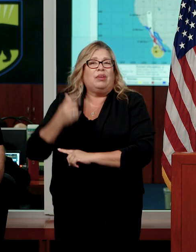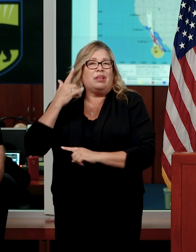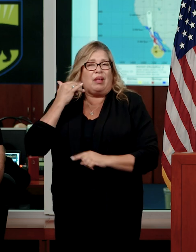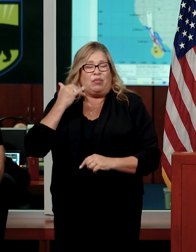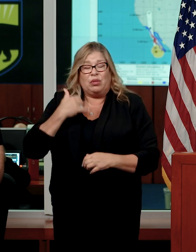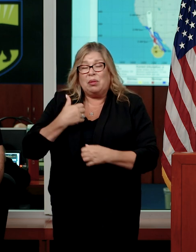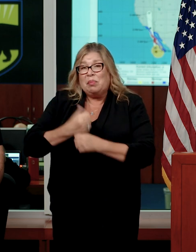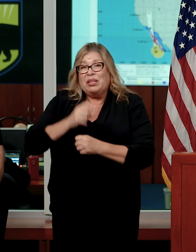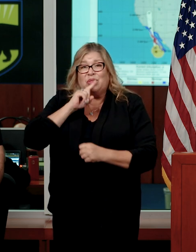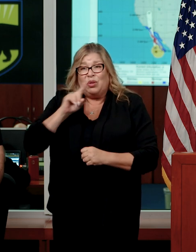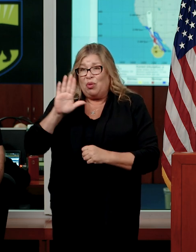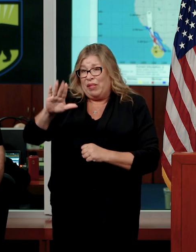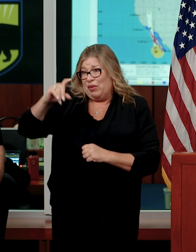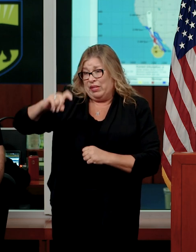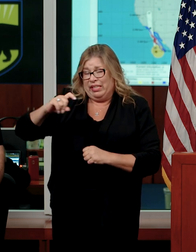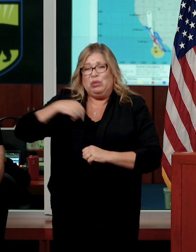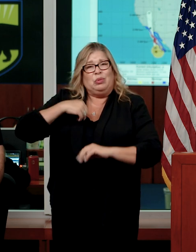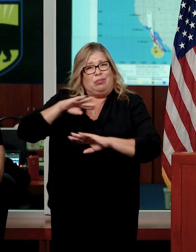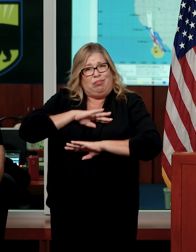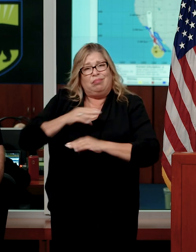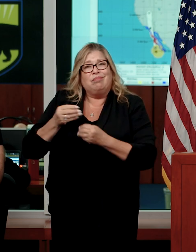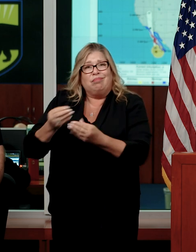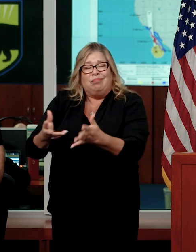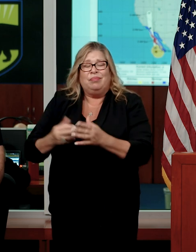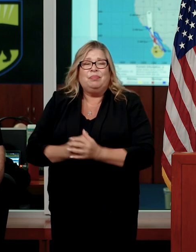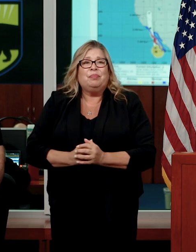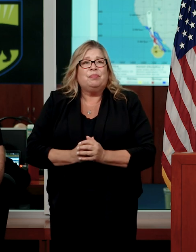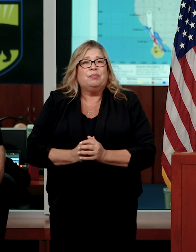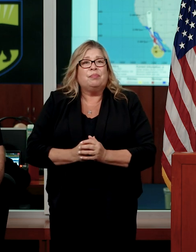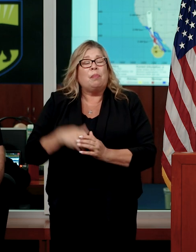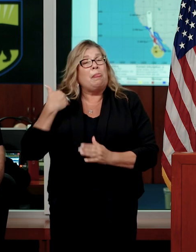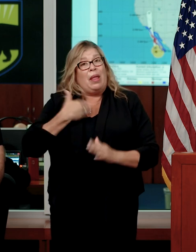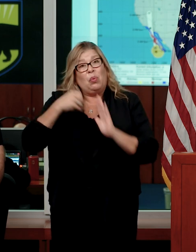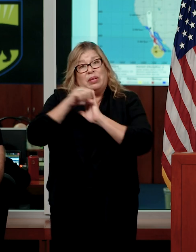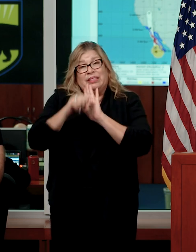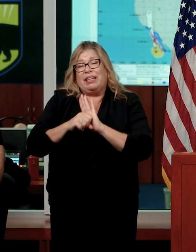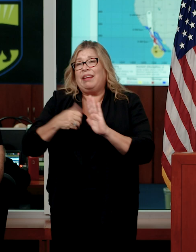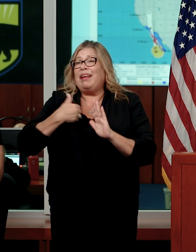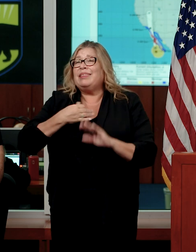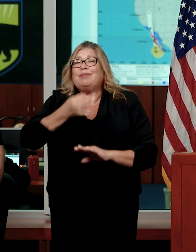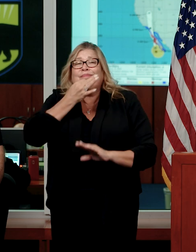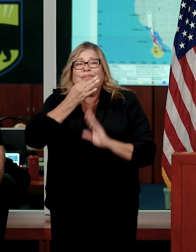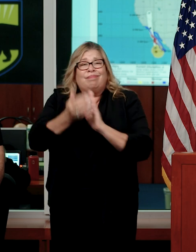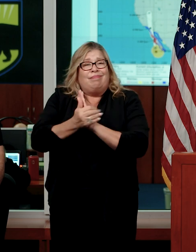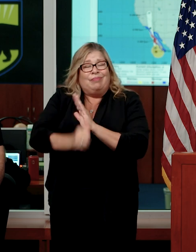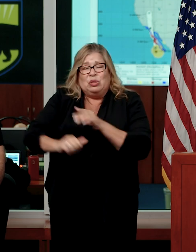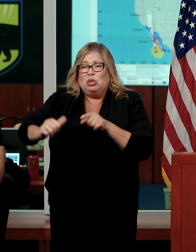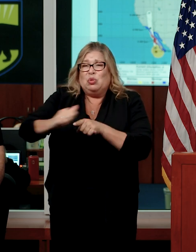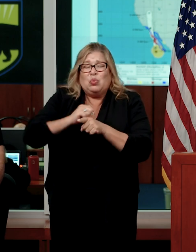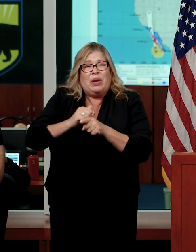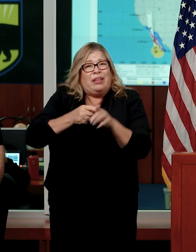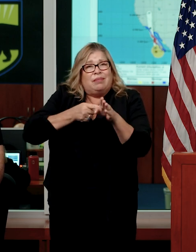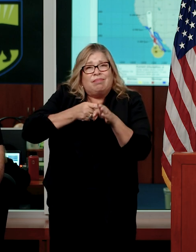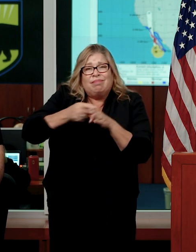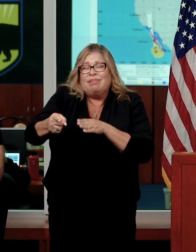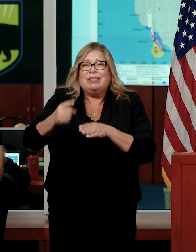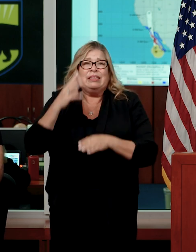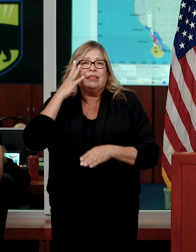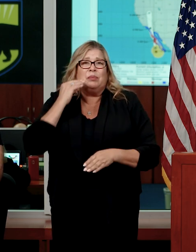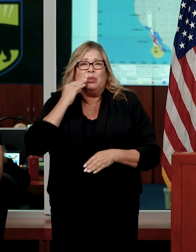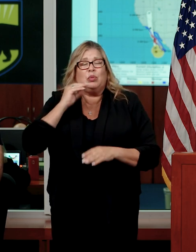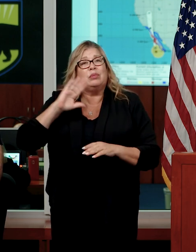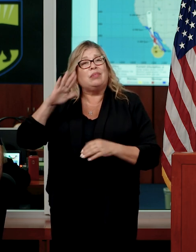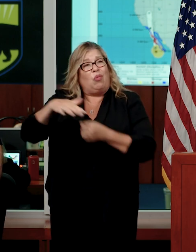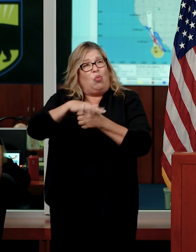ensure that no needs are unmet in their areas. Our state has the best trained and experienced local first responders